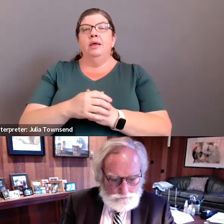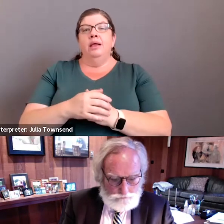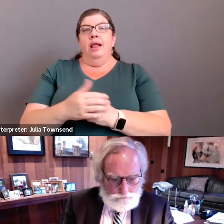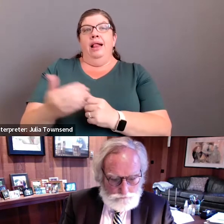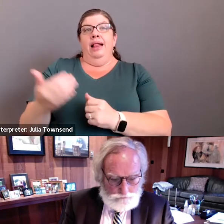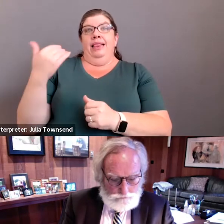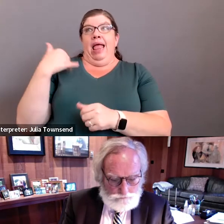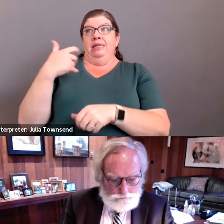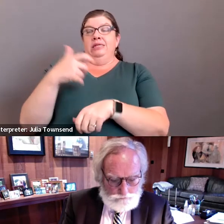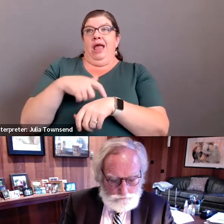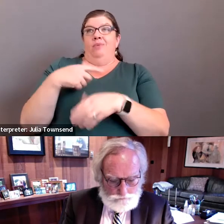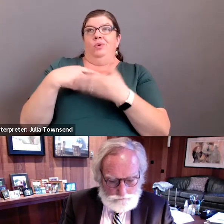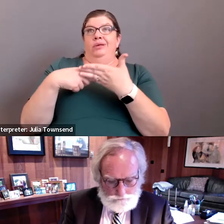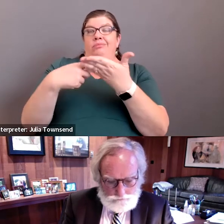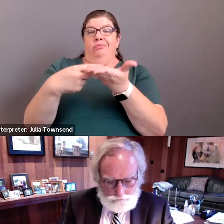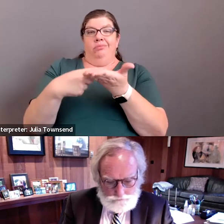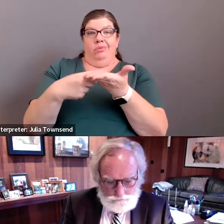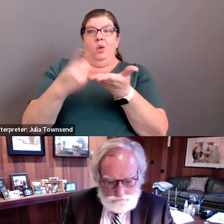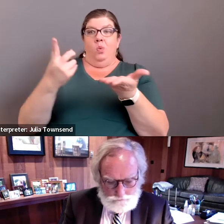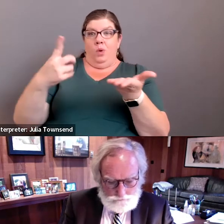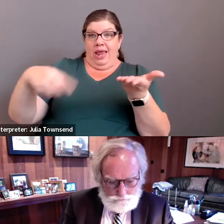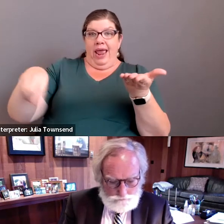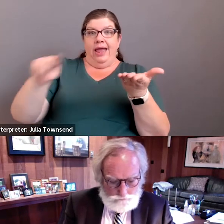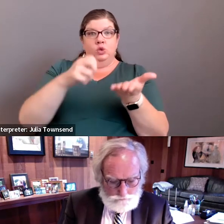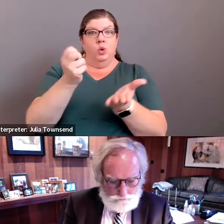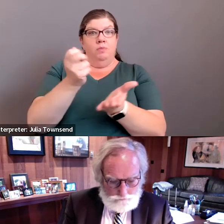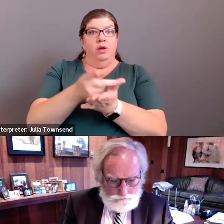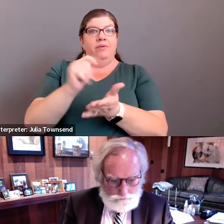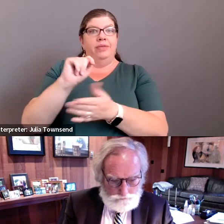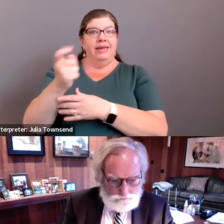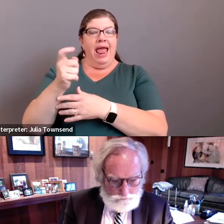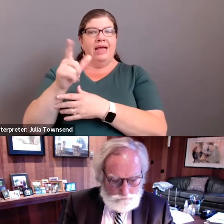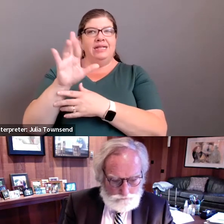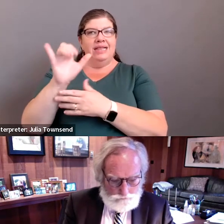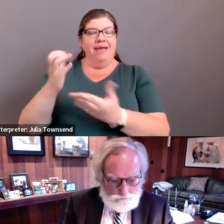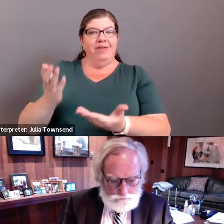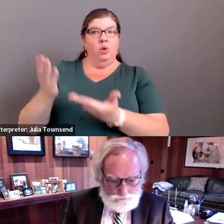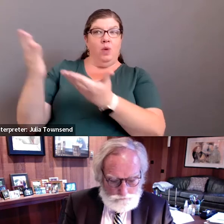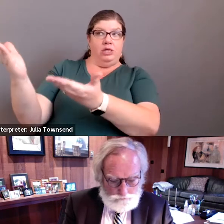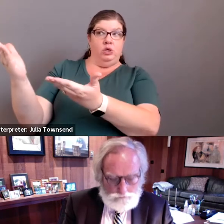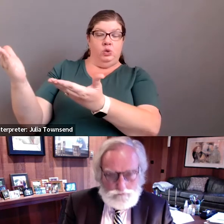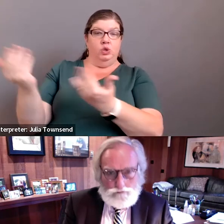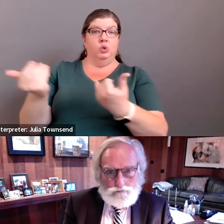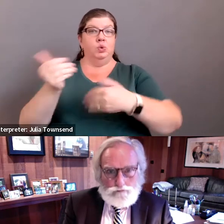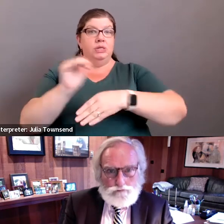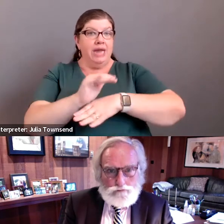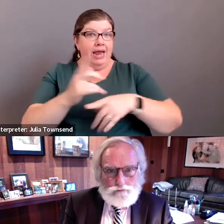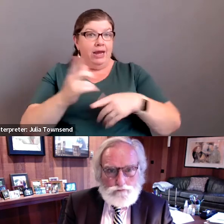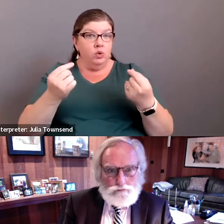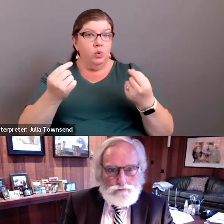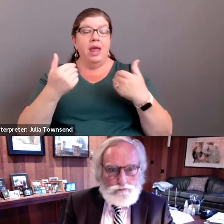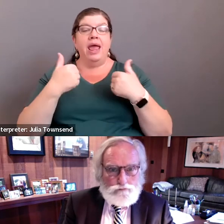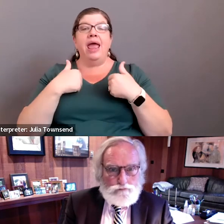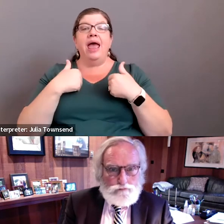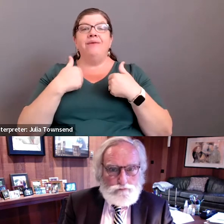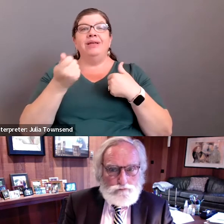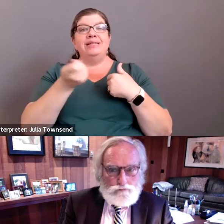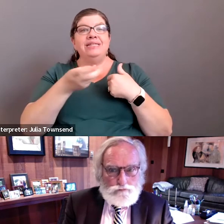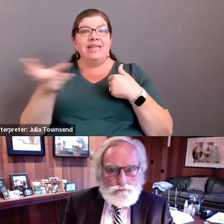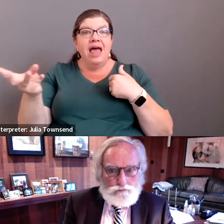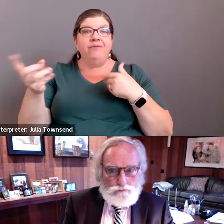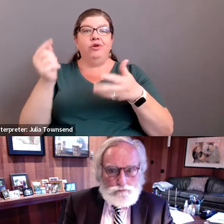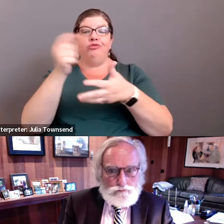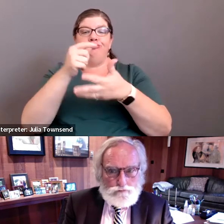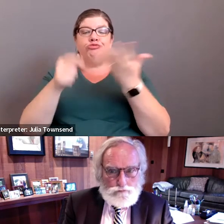last time we talked, we had you approve the tax levy resolution. Tonight, we've got some – several